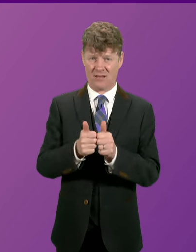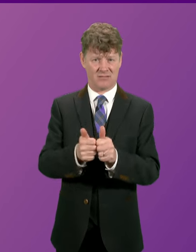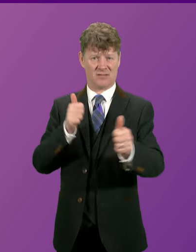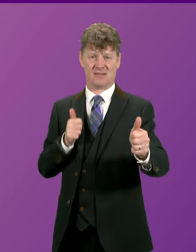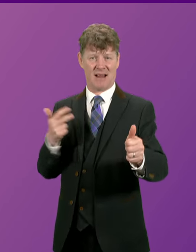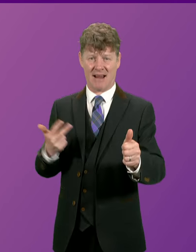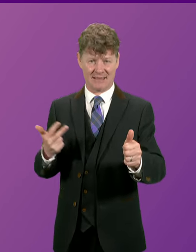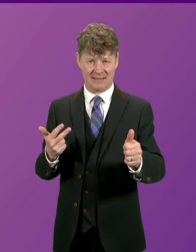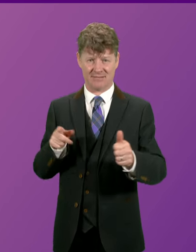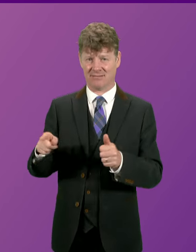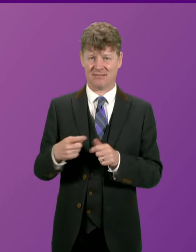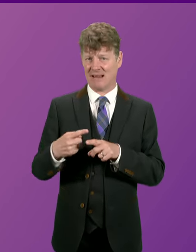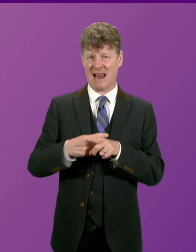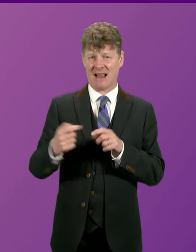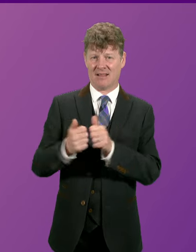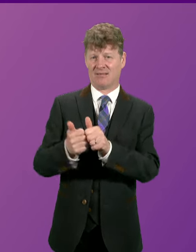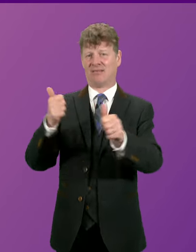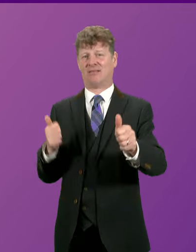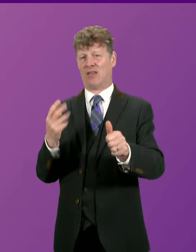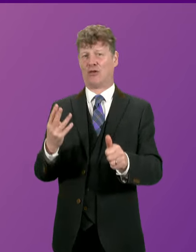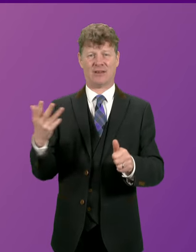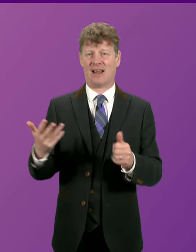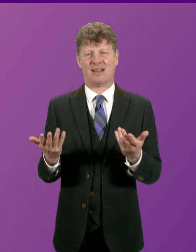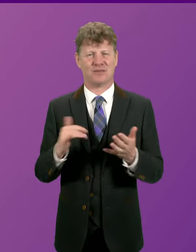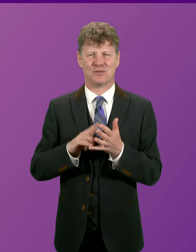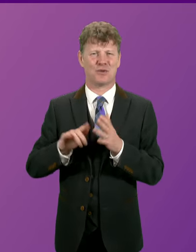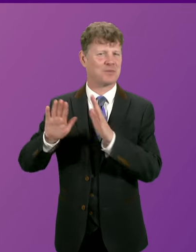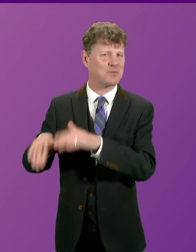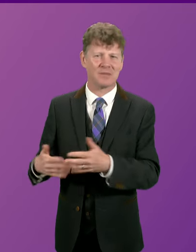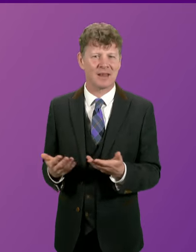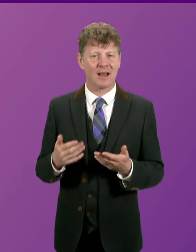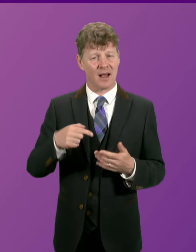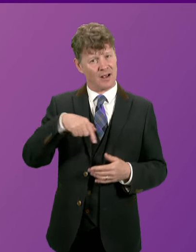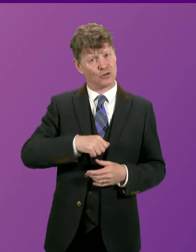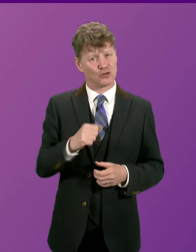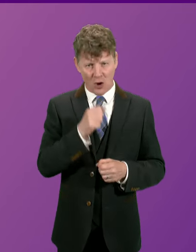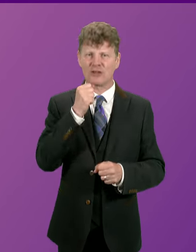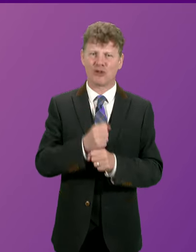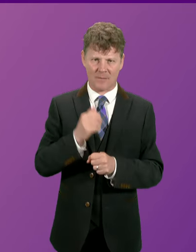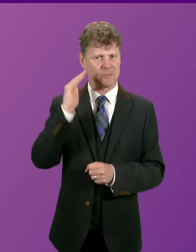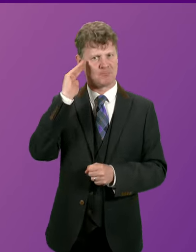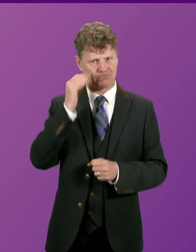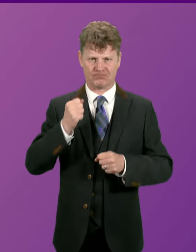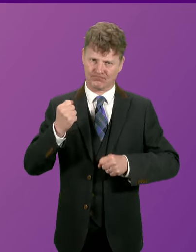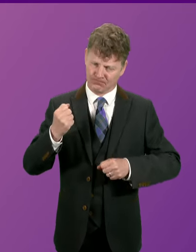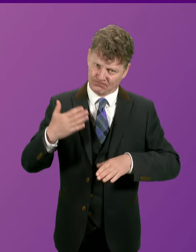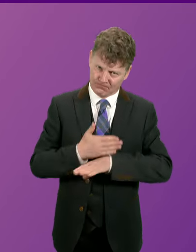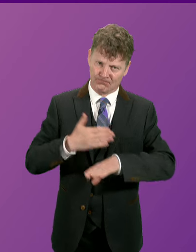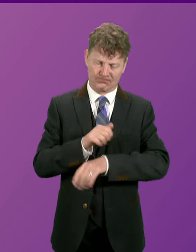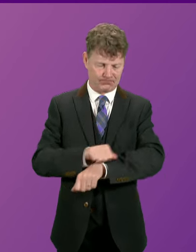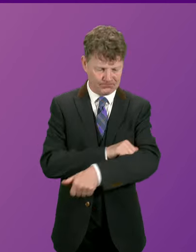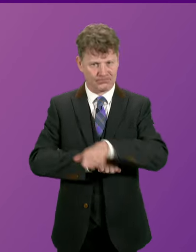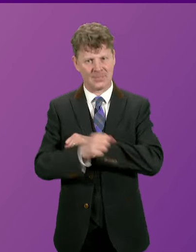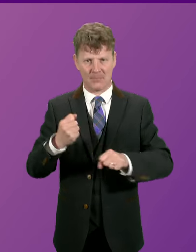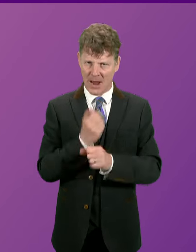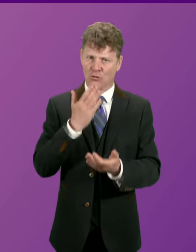higher than England at 38. So the Government is determined to ensure that we put the resources